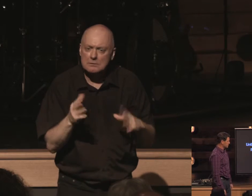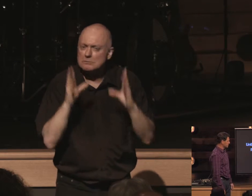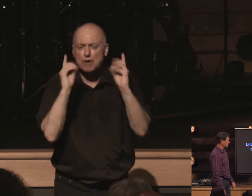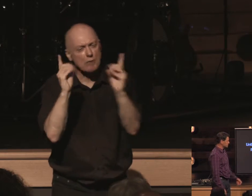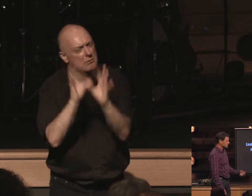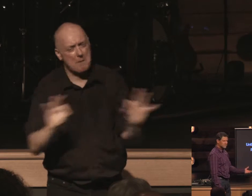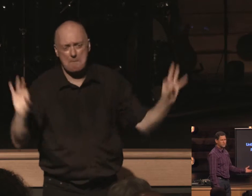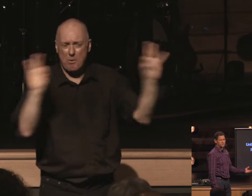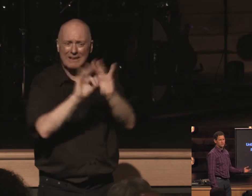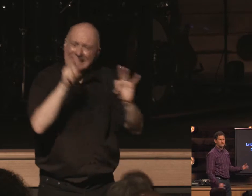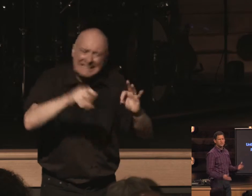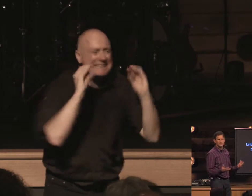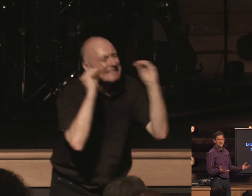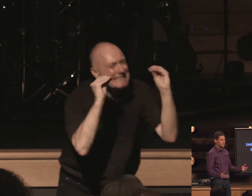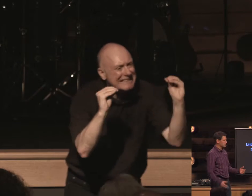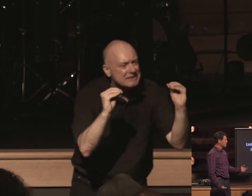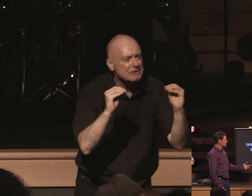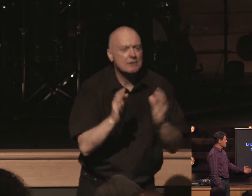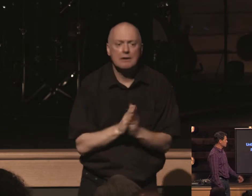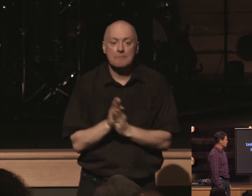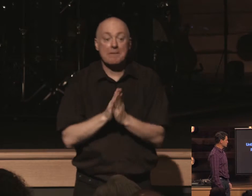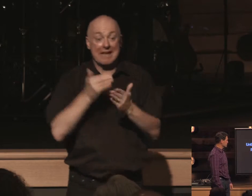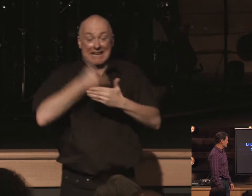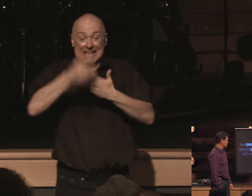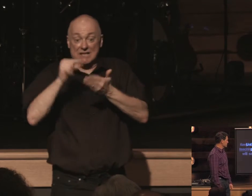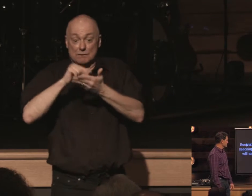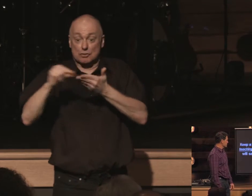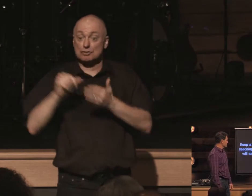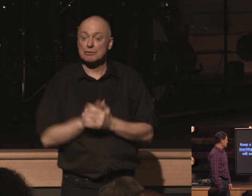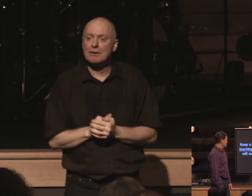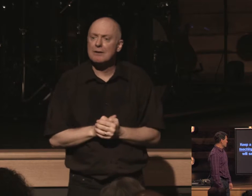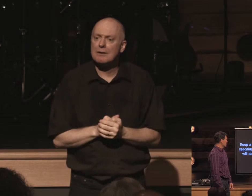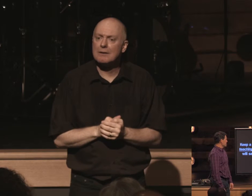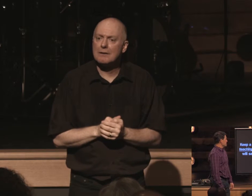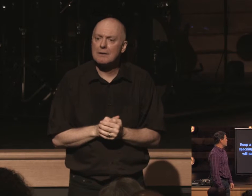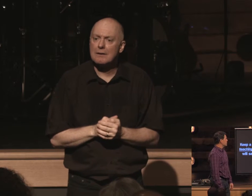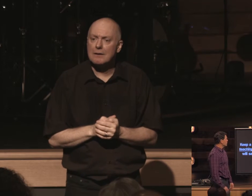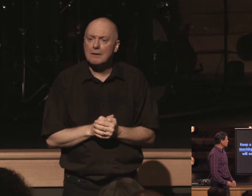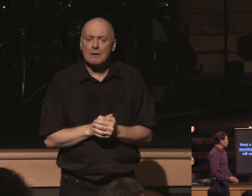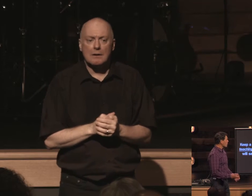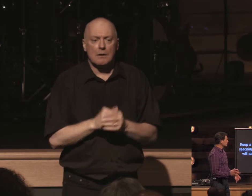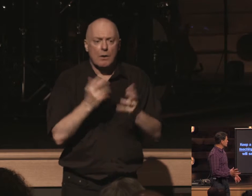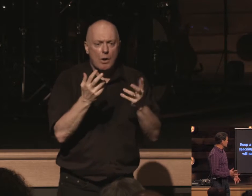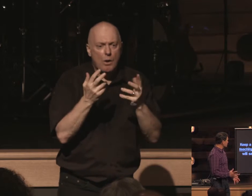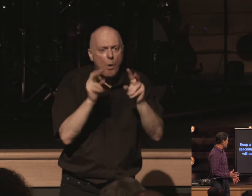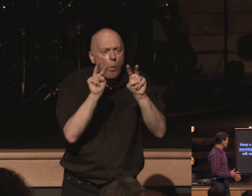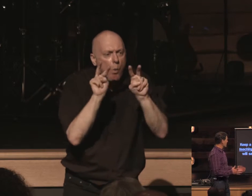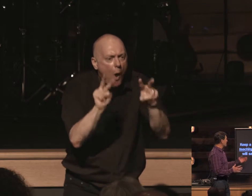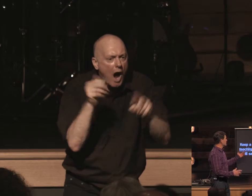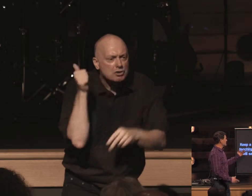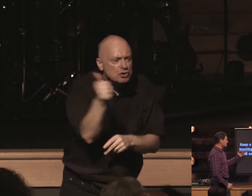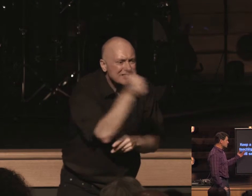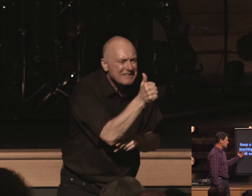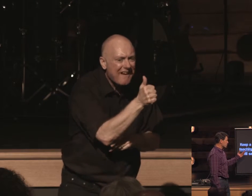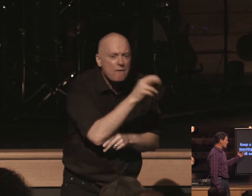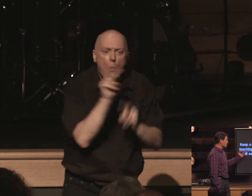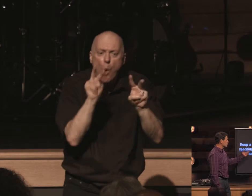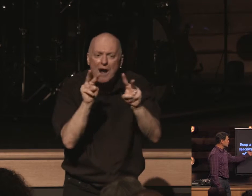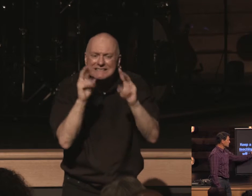his teachings doctrines his teachings next verse keep a close watch on yourself and on the teaching why persist